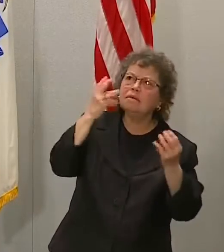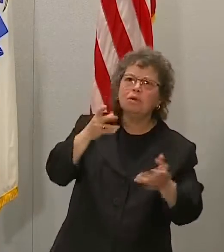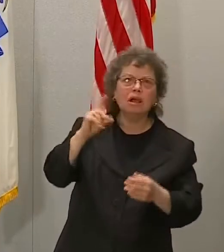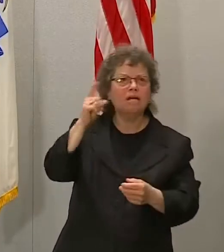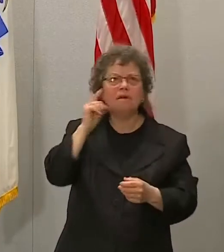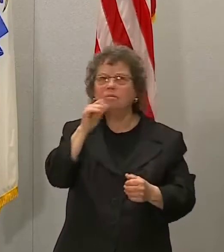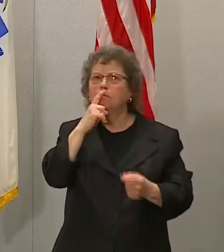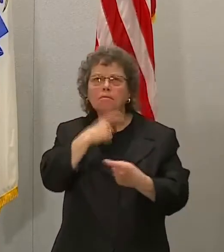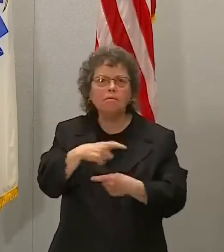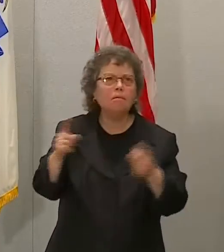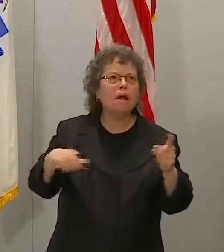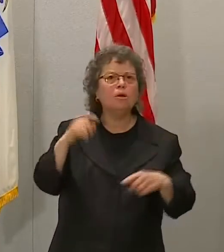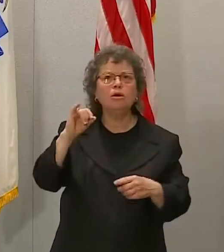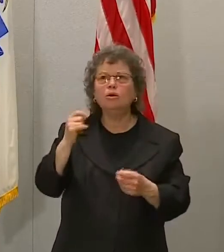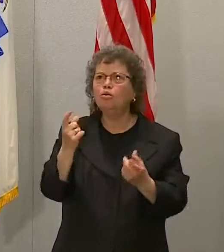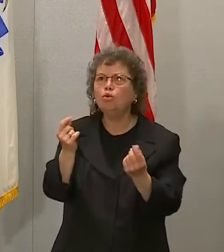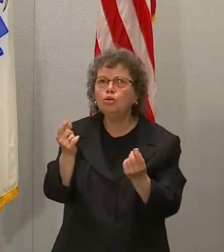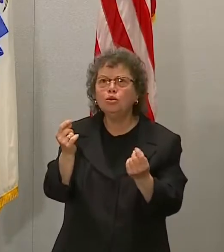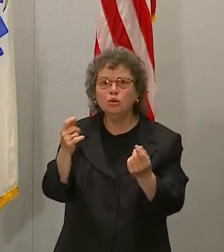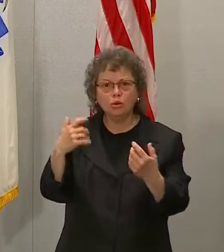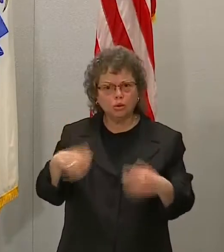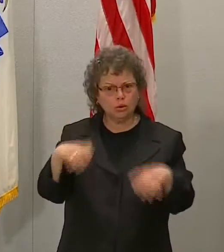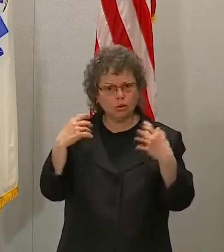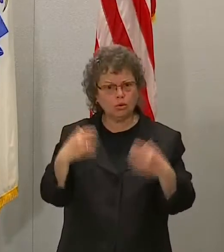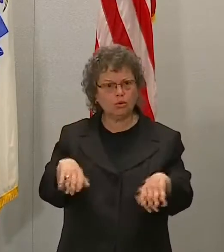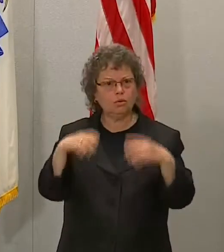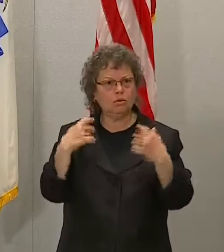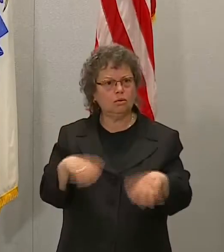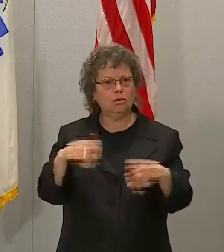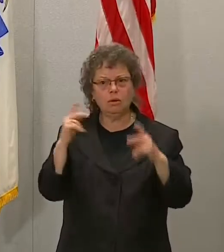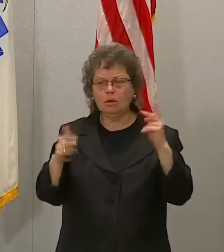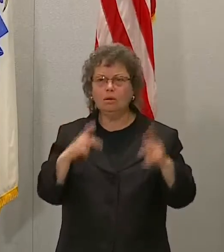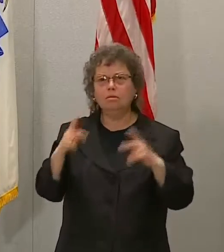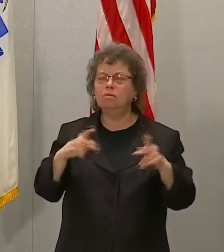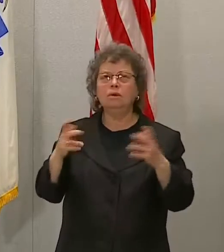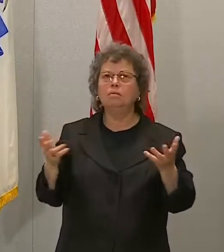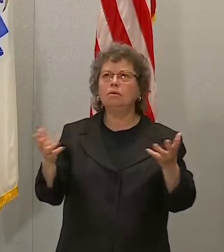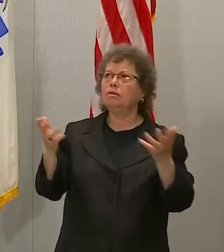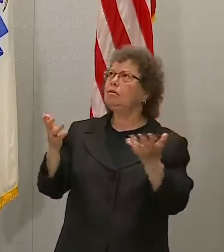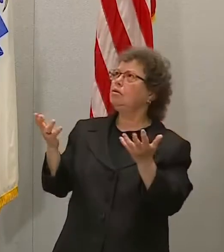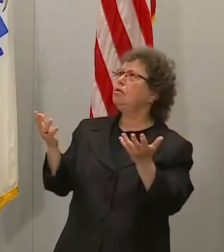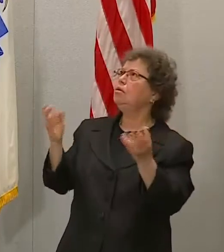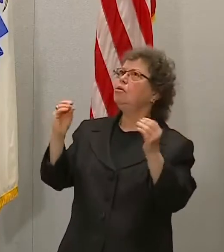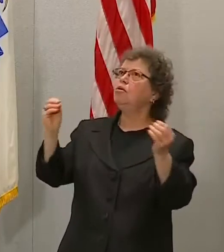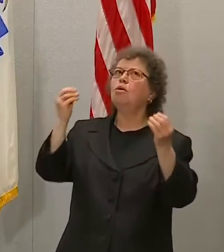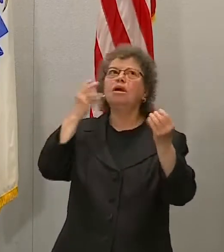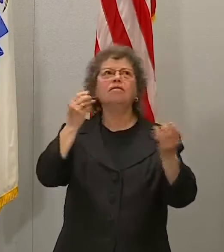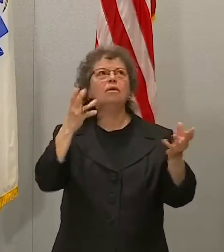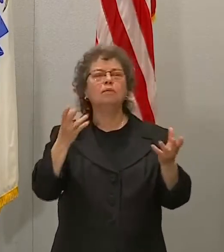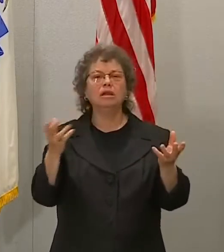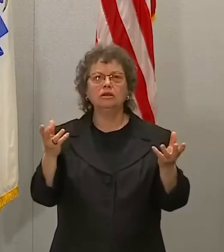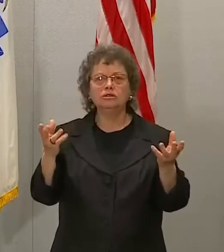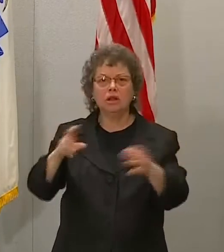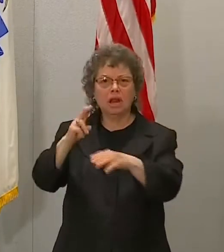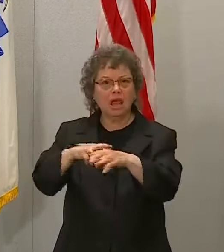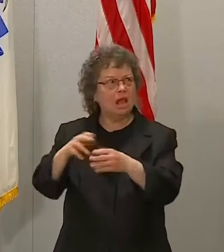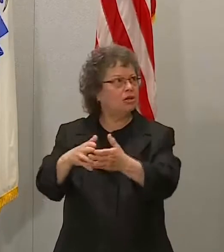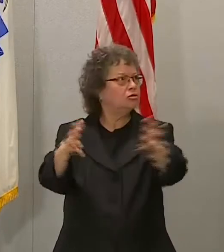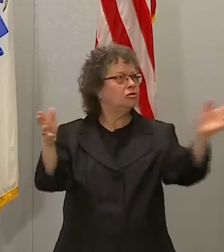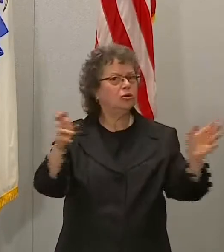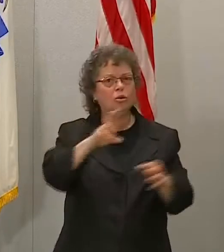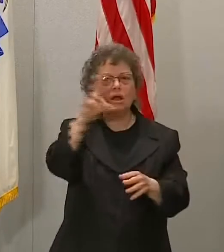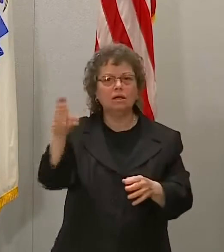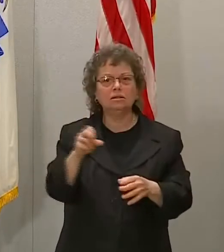out. You know, this was a major blow to the distribution process nationally and in the state. Well, I mean, remember,